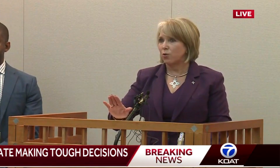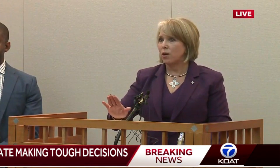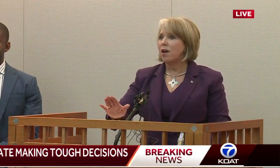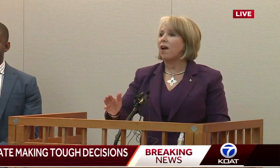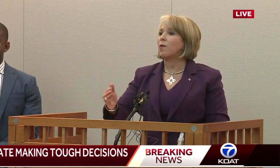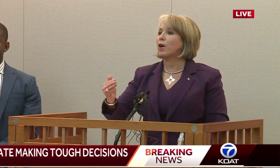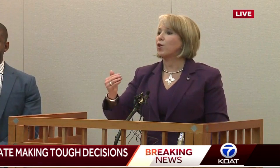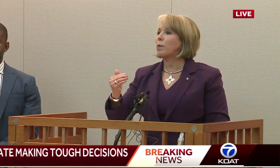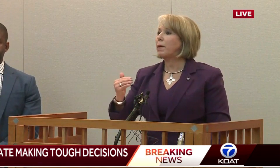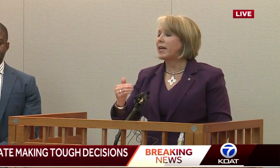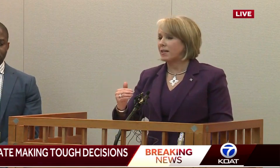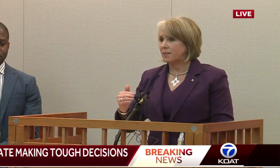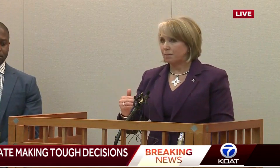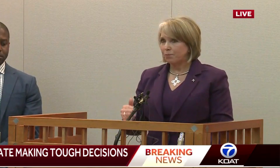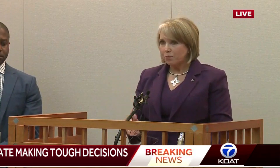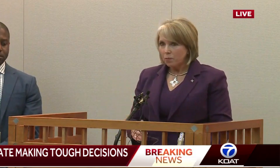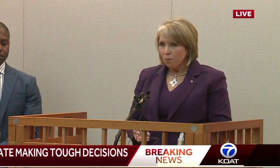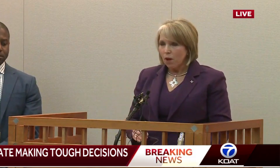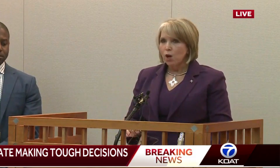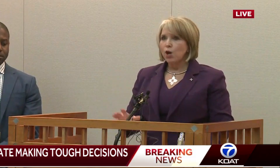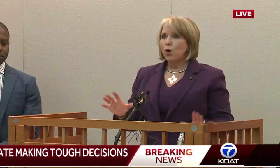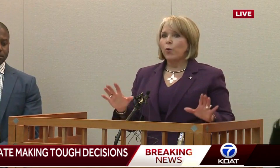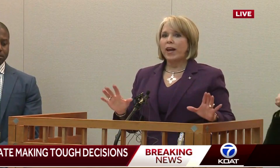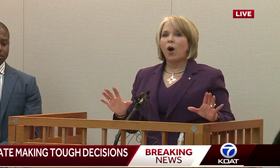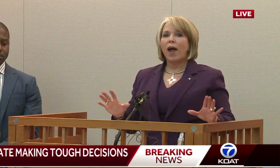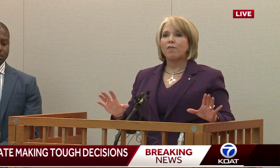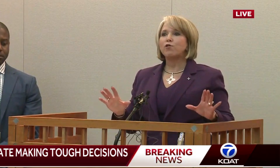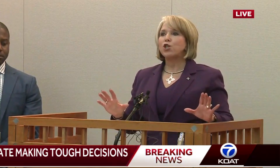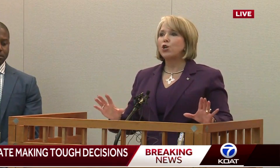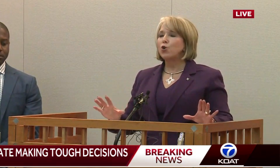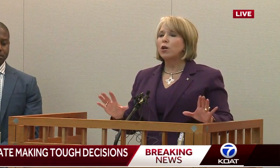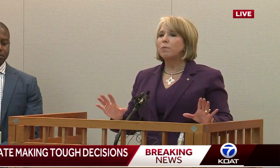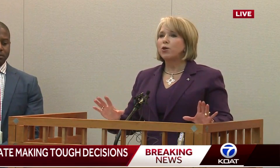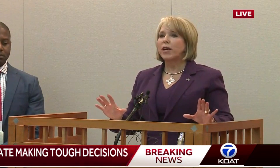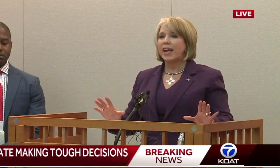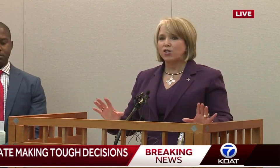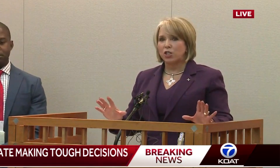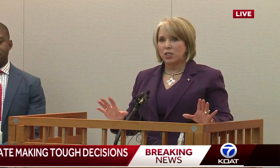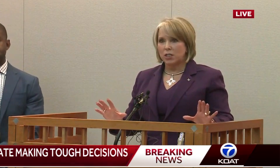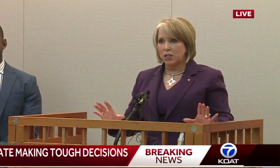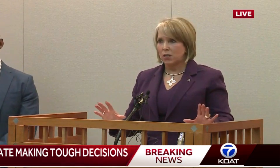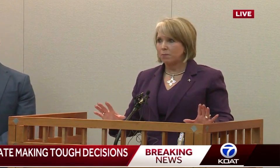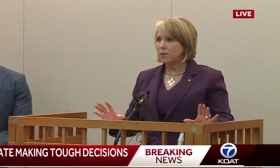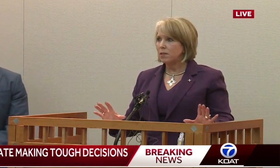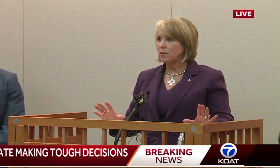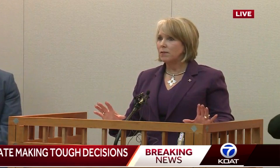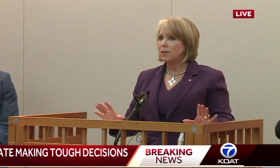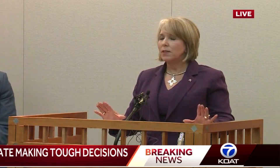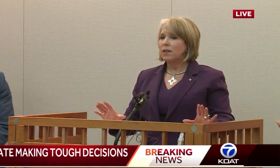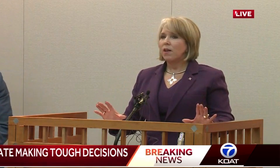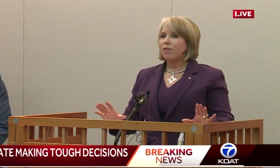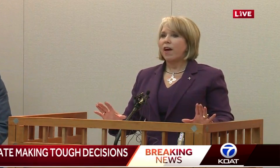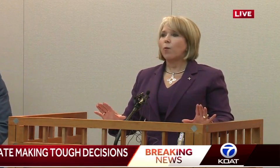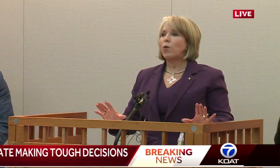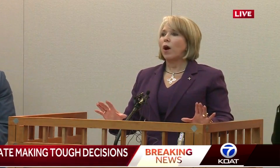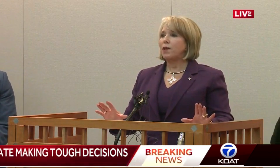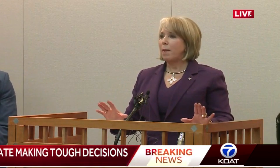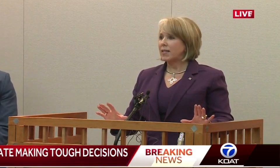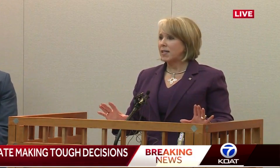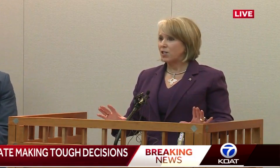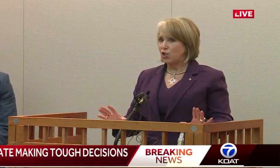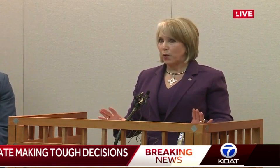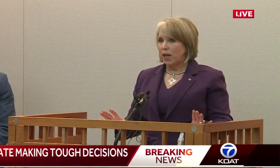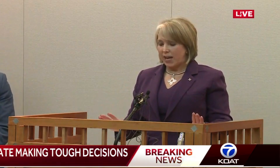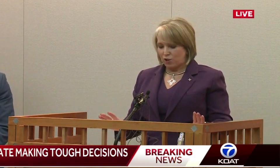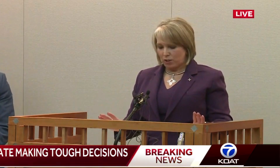Secretary Stewart, and then we're going to repeat it. We now have two communications systems that we